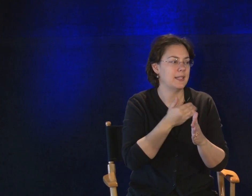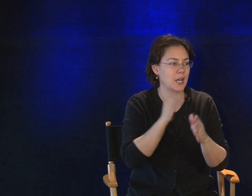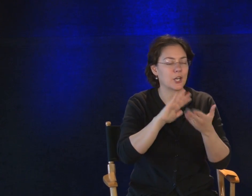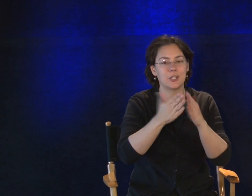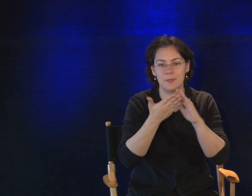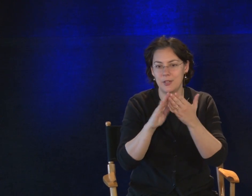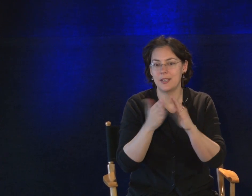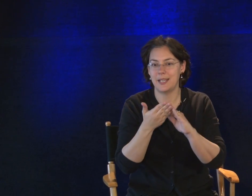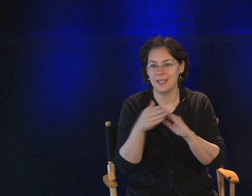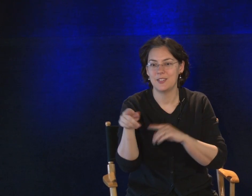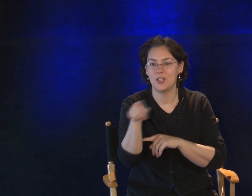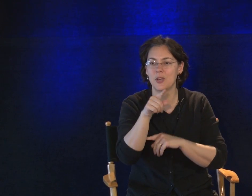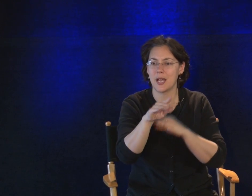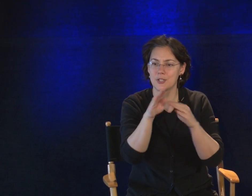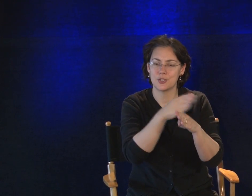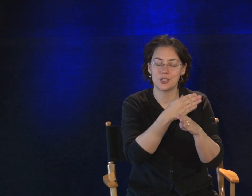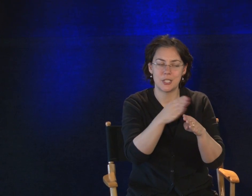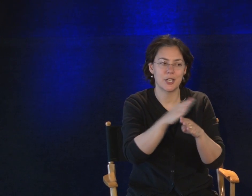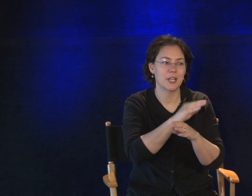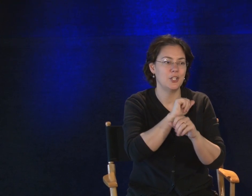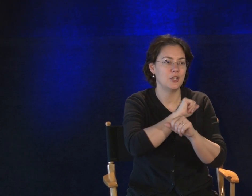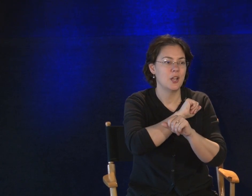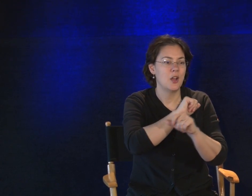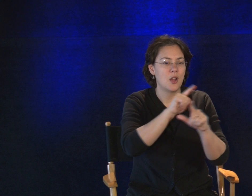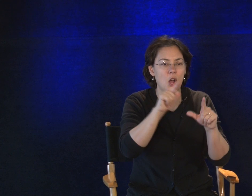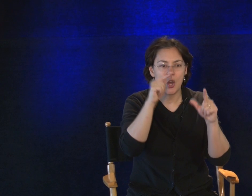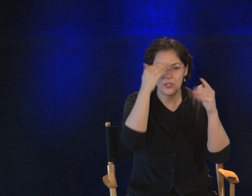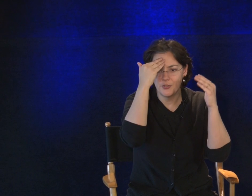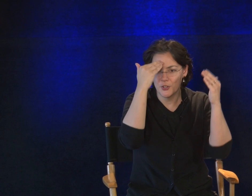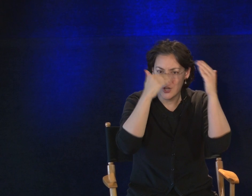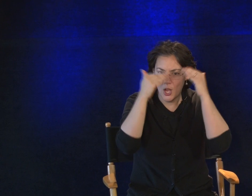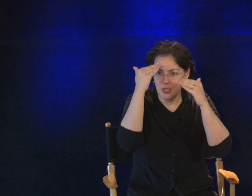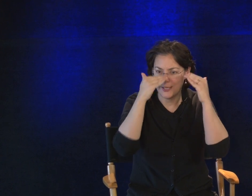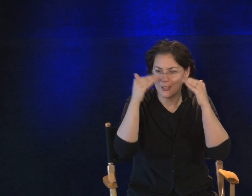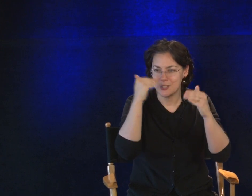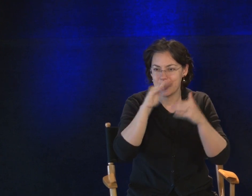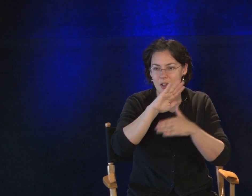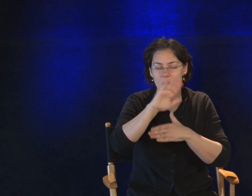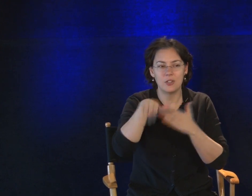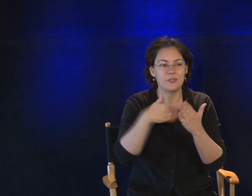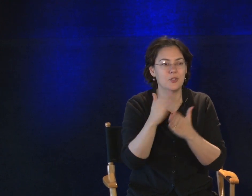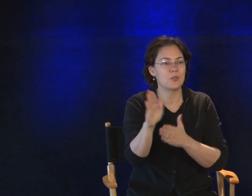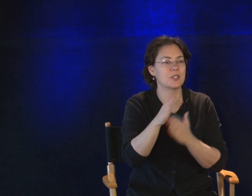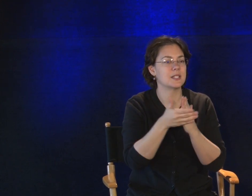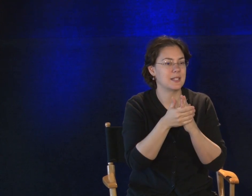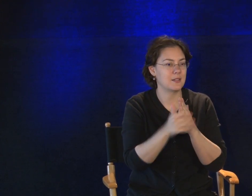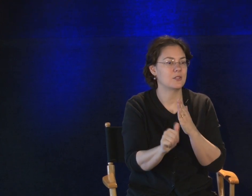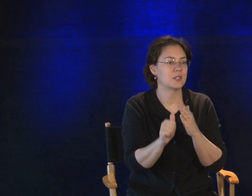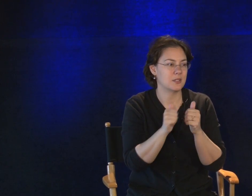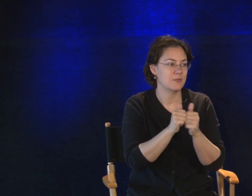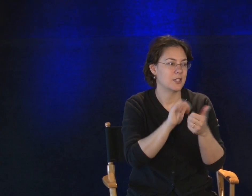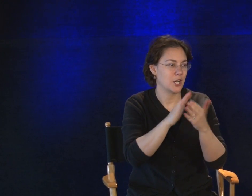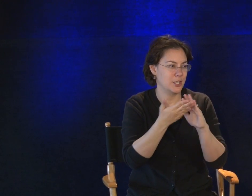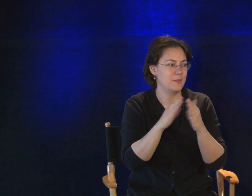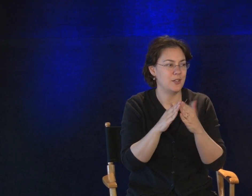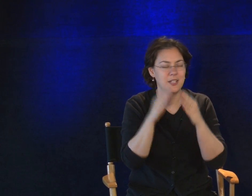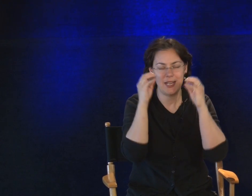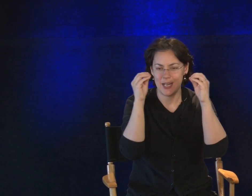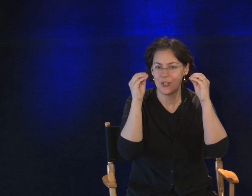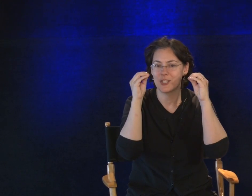our community. You guys are sharing all of your knowledge and all of your skills with our community and you're